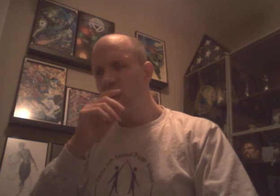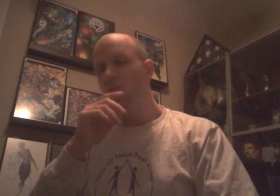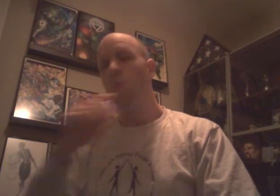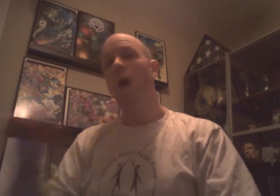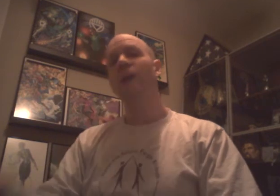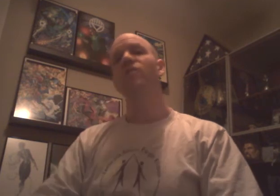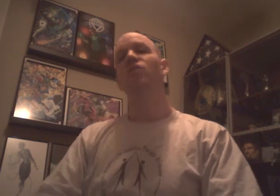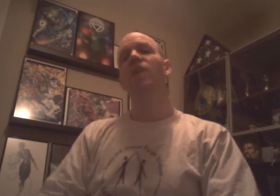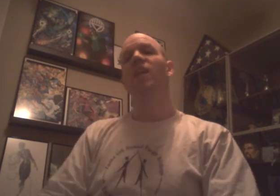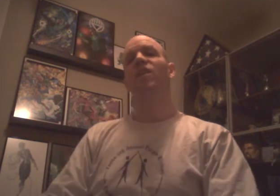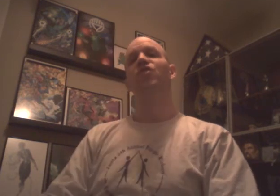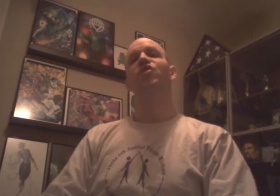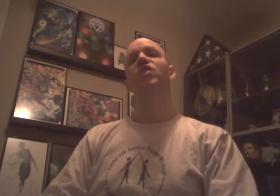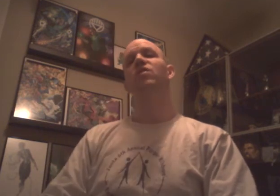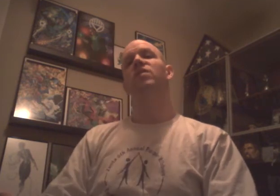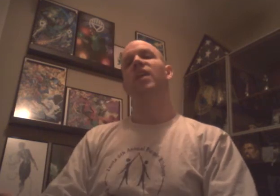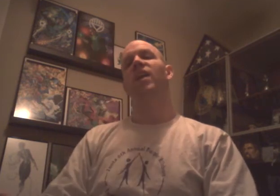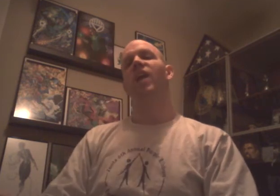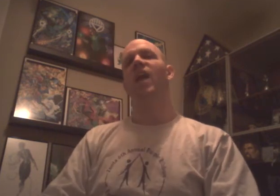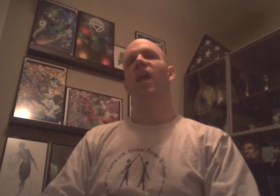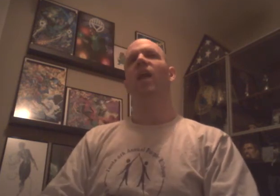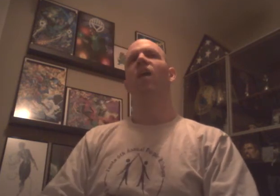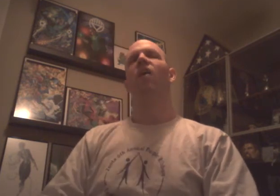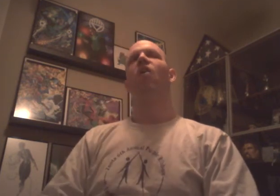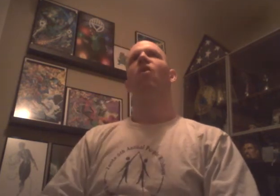The Wyatts took on The Shield in a...